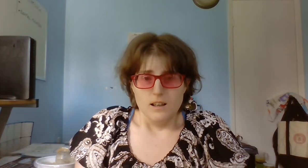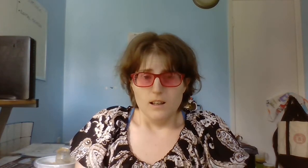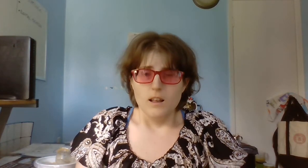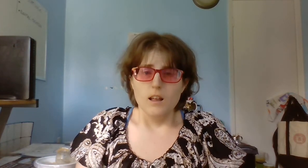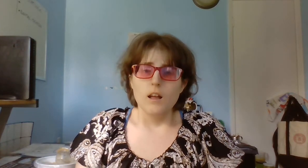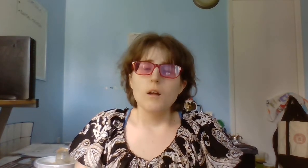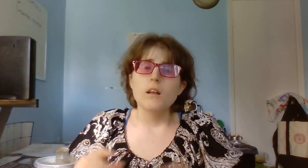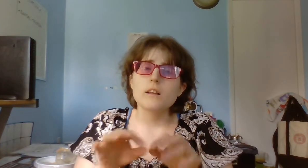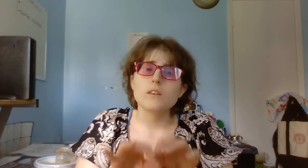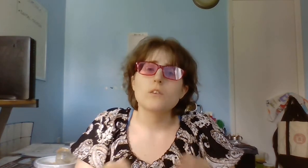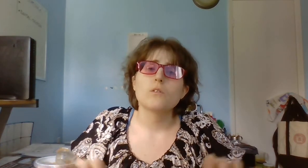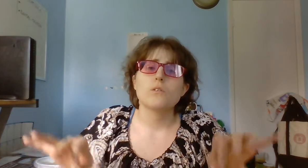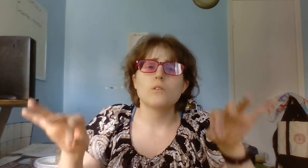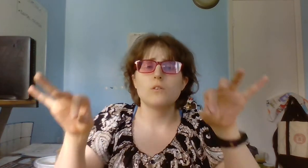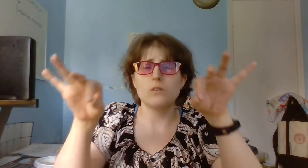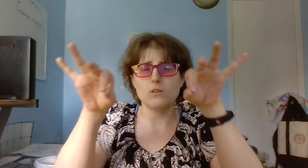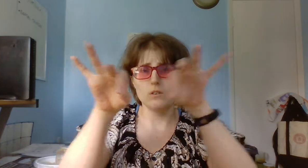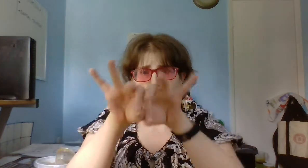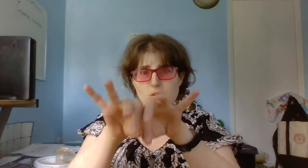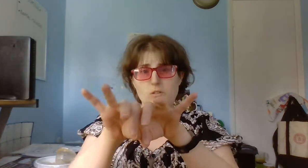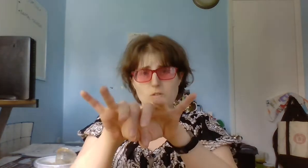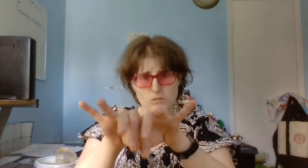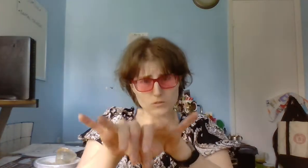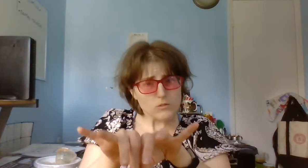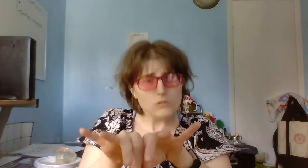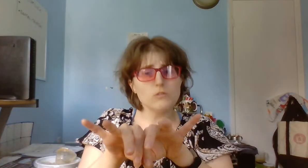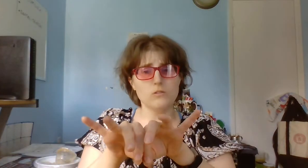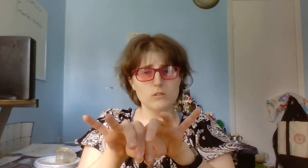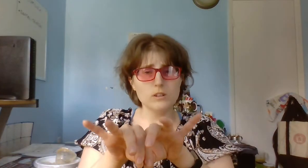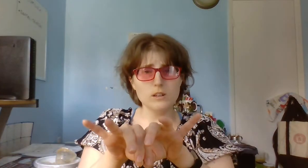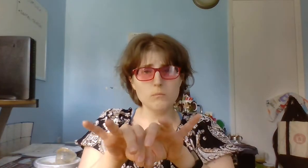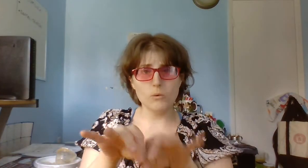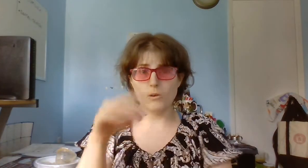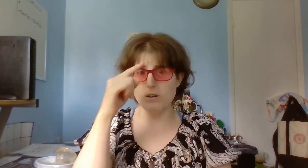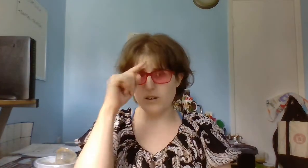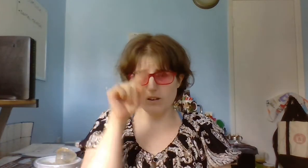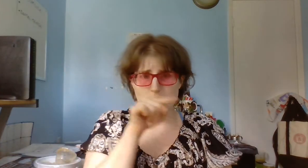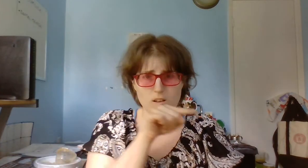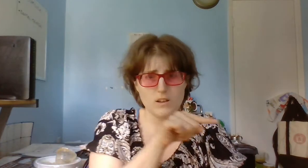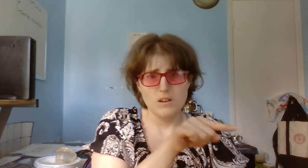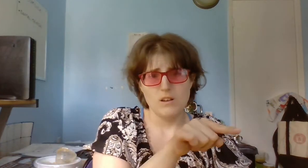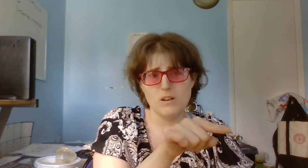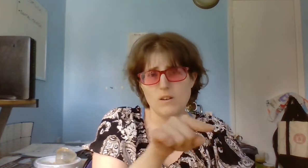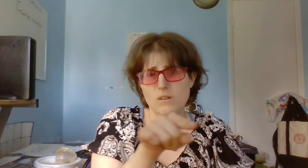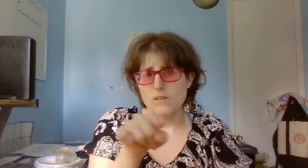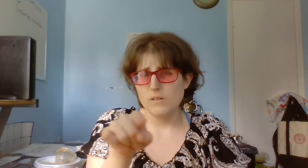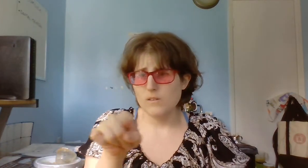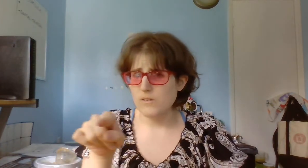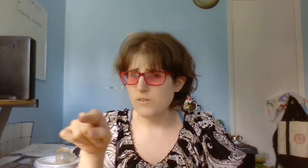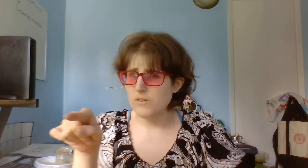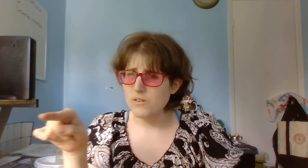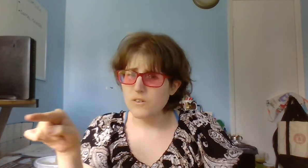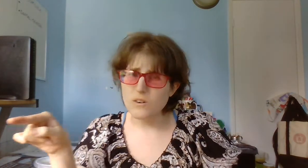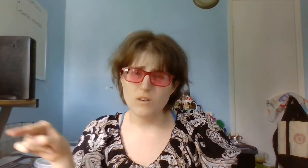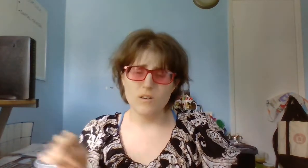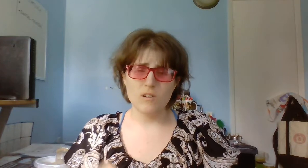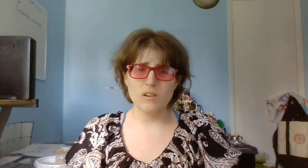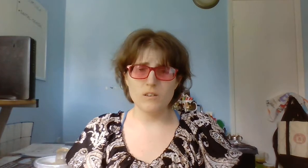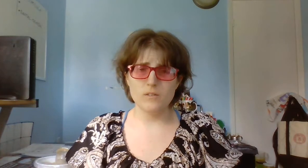It's really important, all of